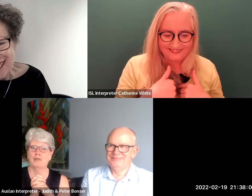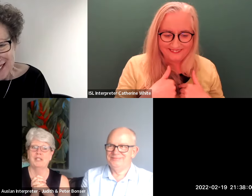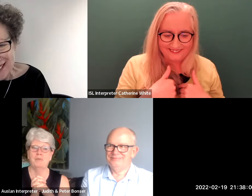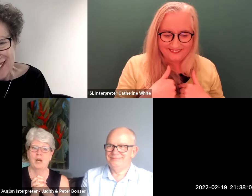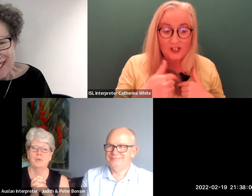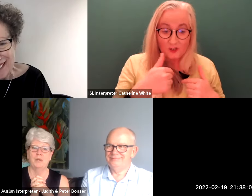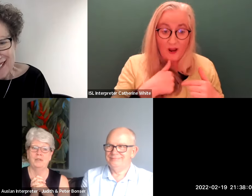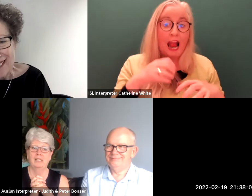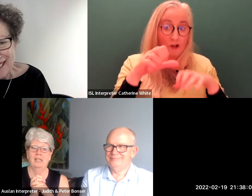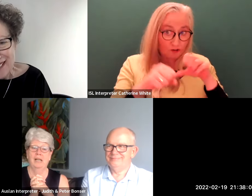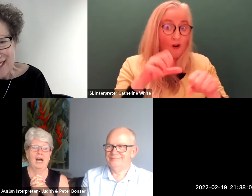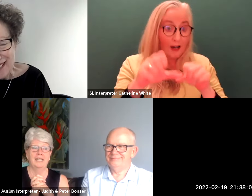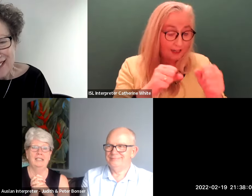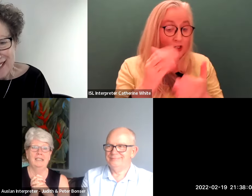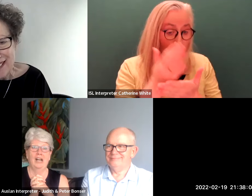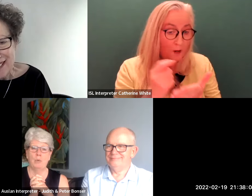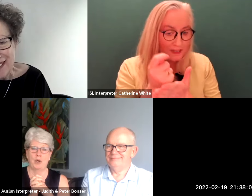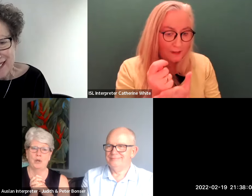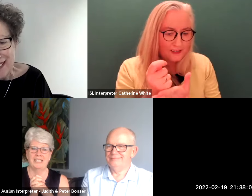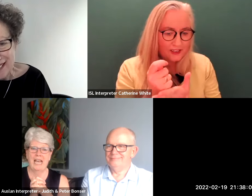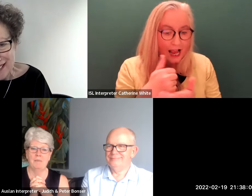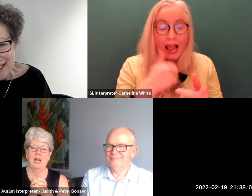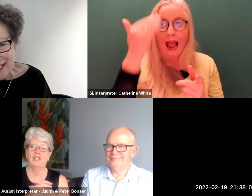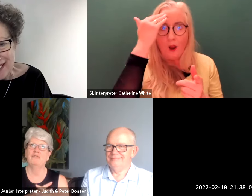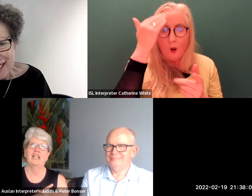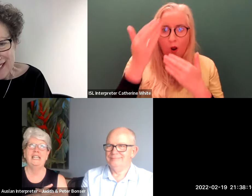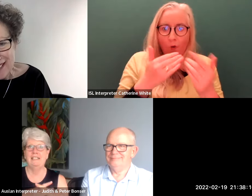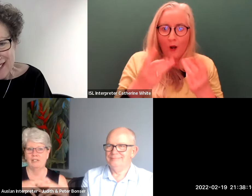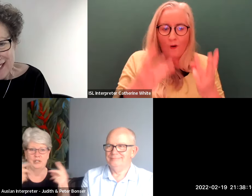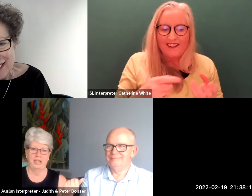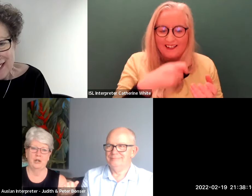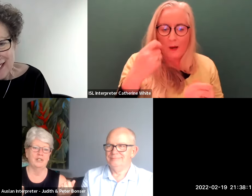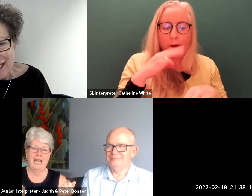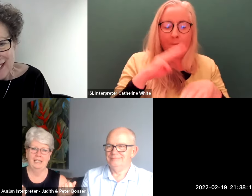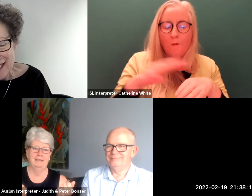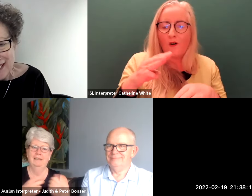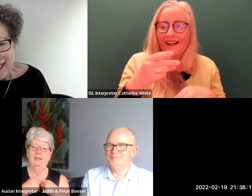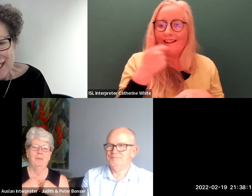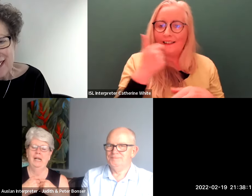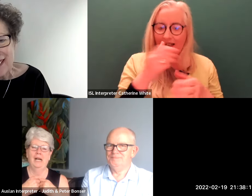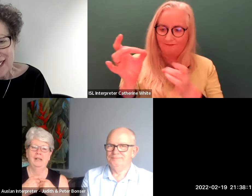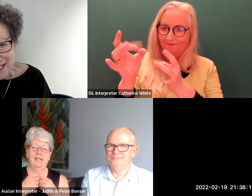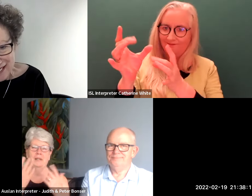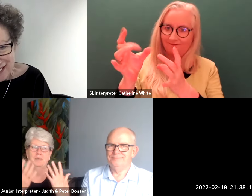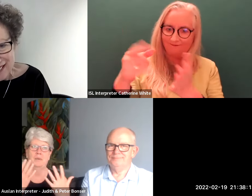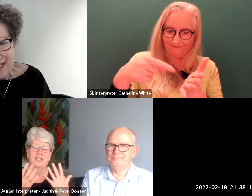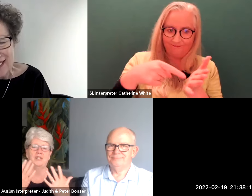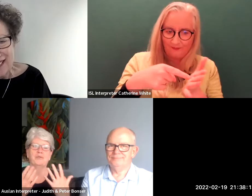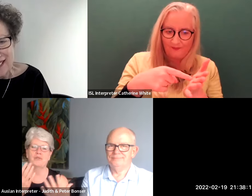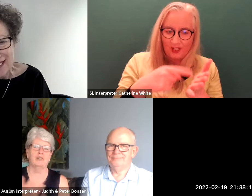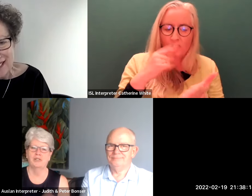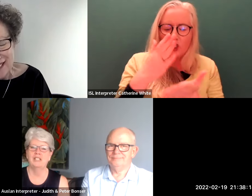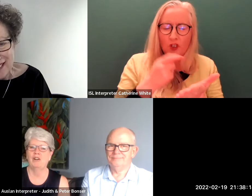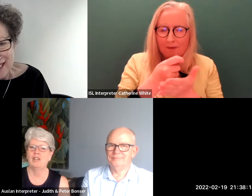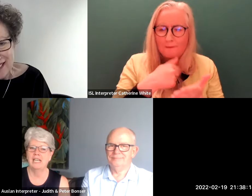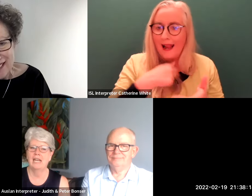struggle sometimes with i i know what i want to say but i just find it easy to do it in ausland but i i sometimes still